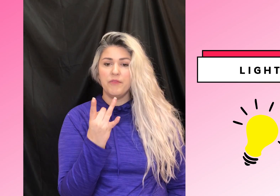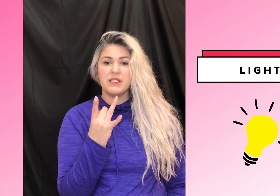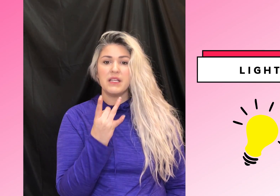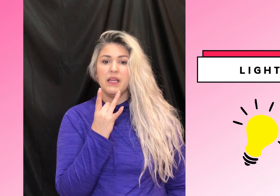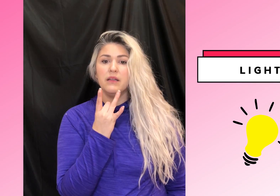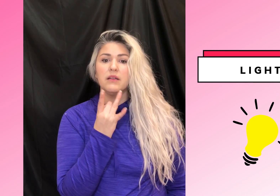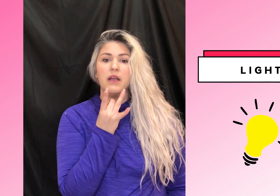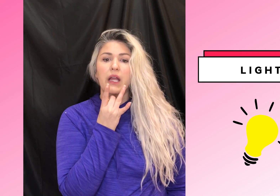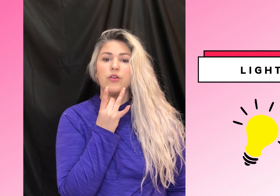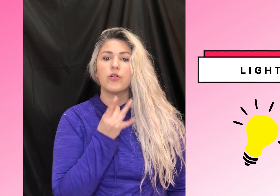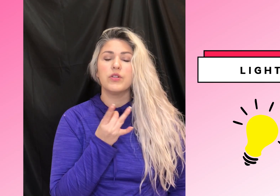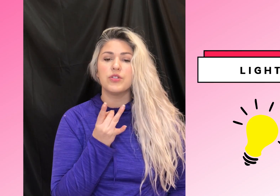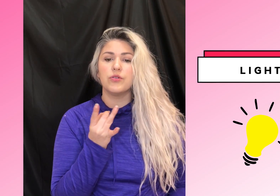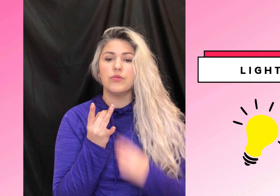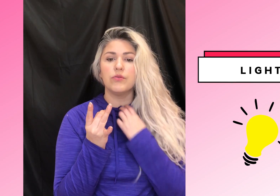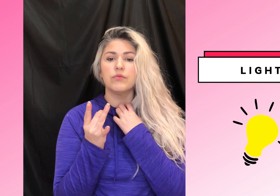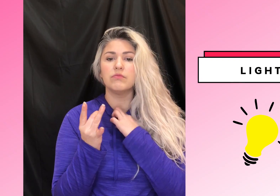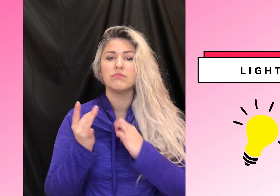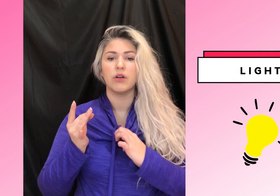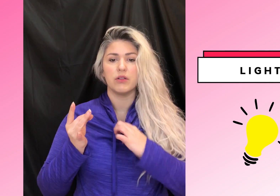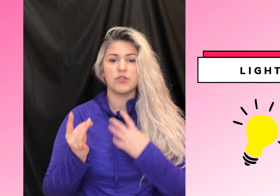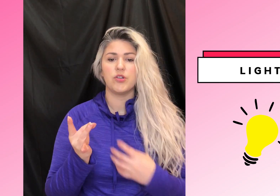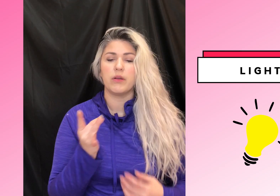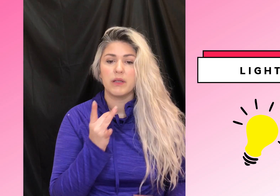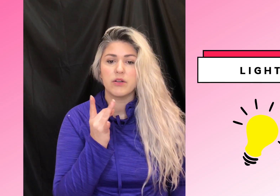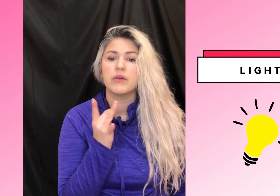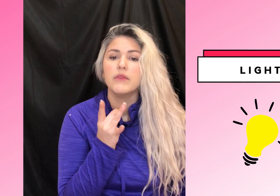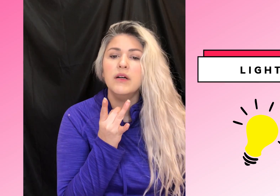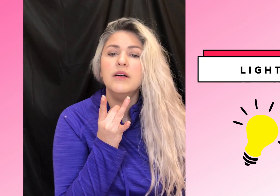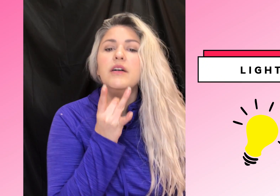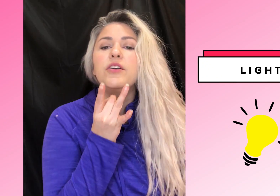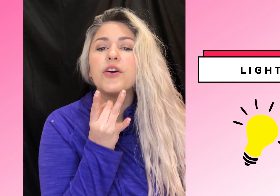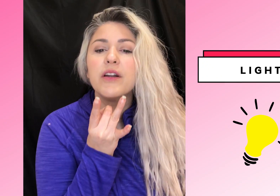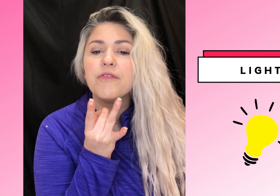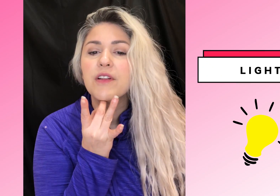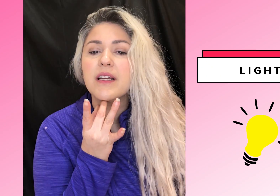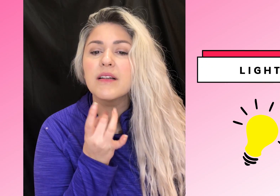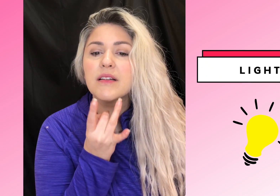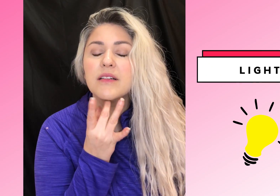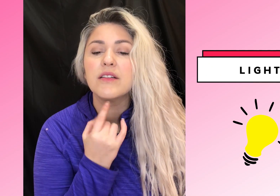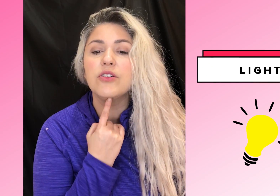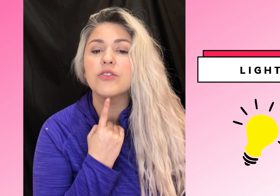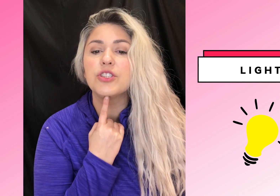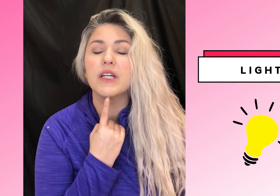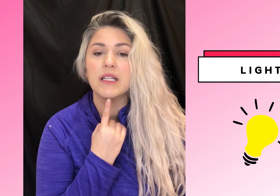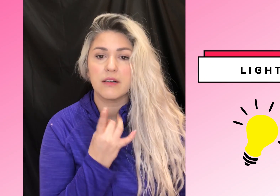facing in, and you're going to, oh, this is choking me. Sorry. You're going to flick your chin here